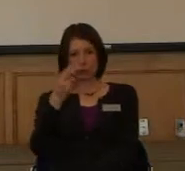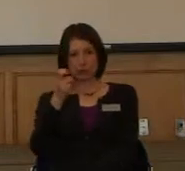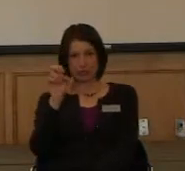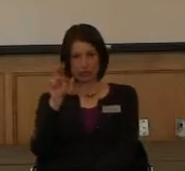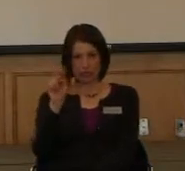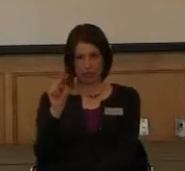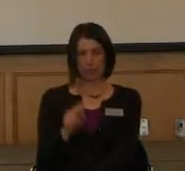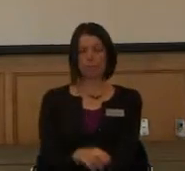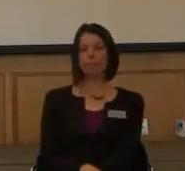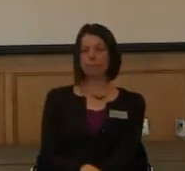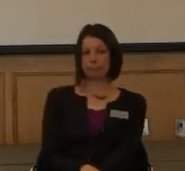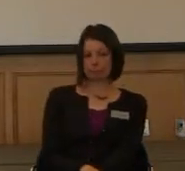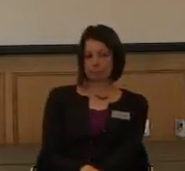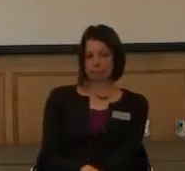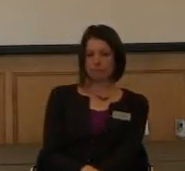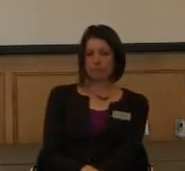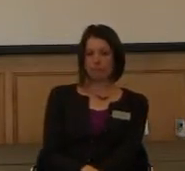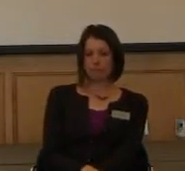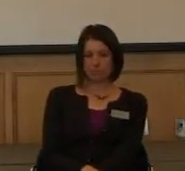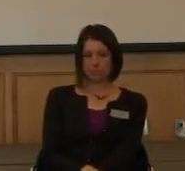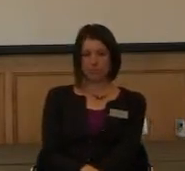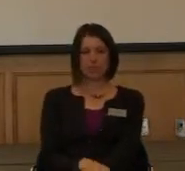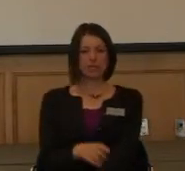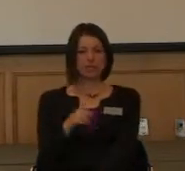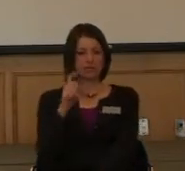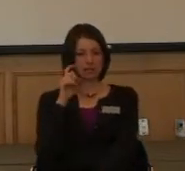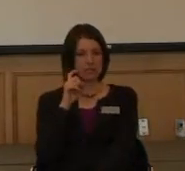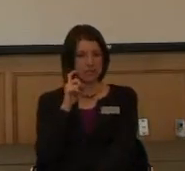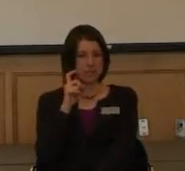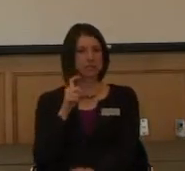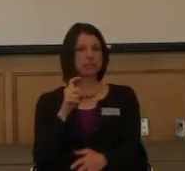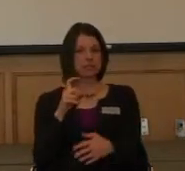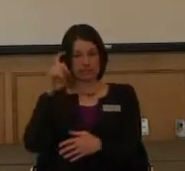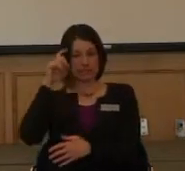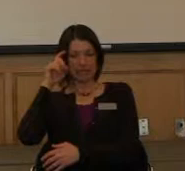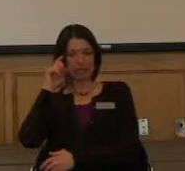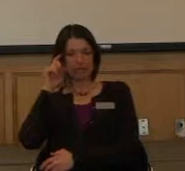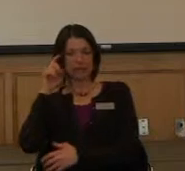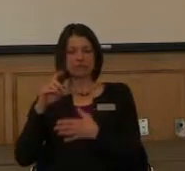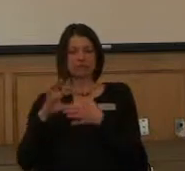and so it occurs mostly in boys.